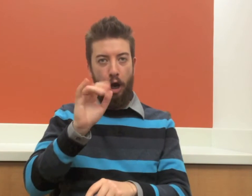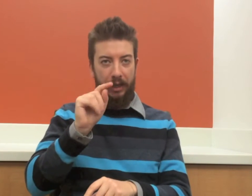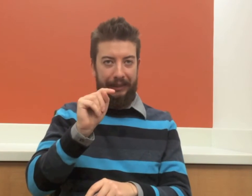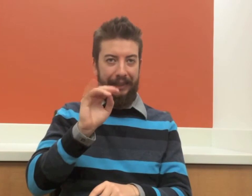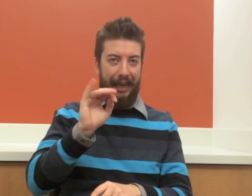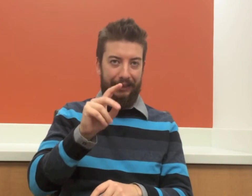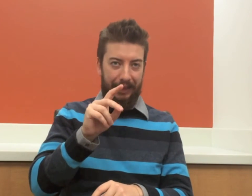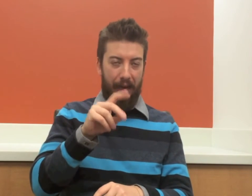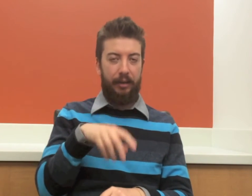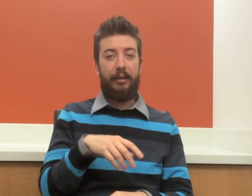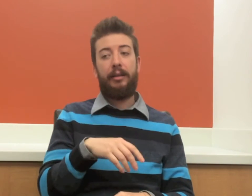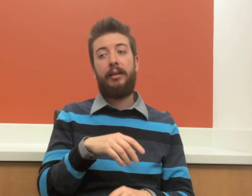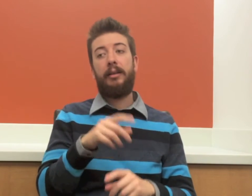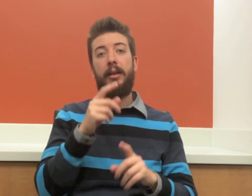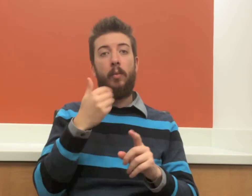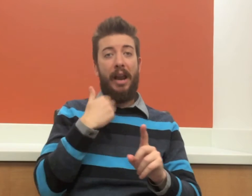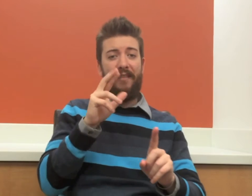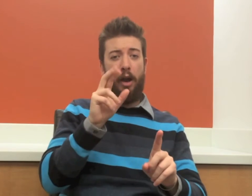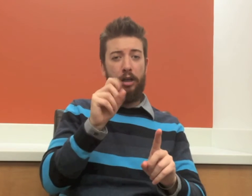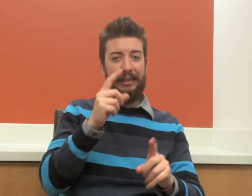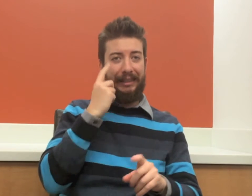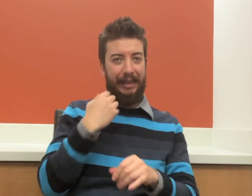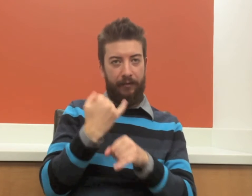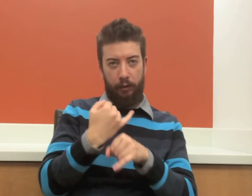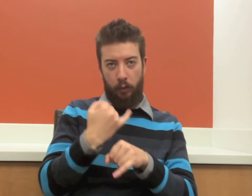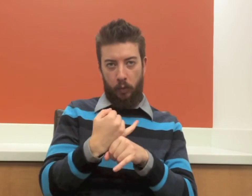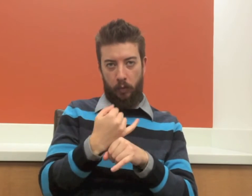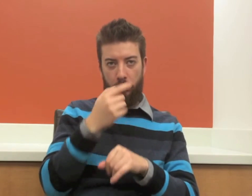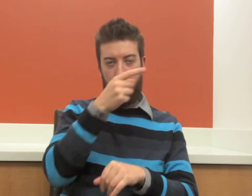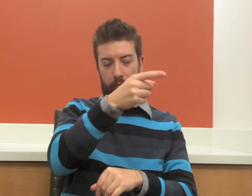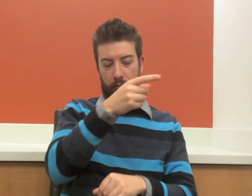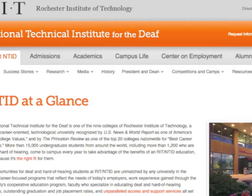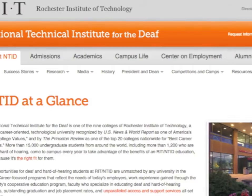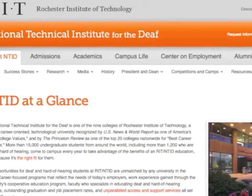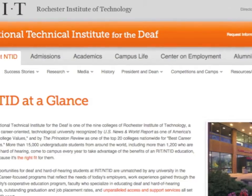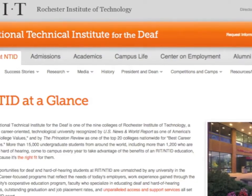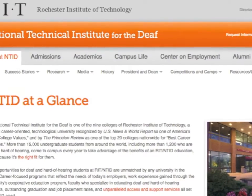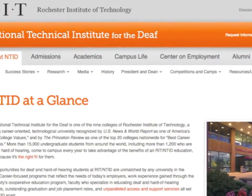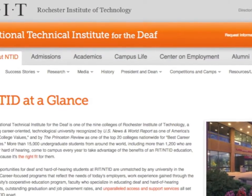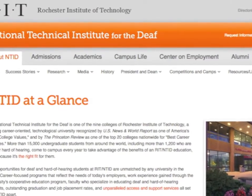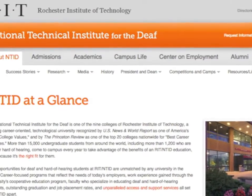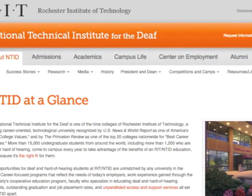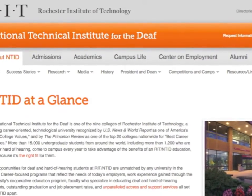attend RIT or NTID. We also have Rochester School for the Deaf here.